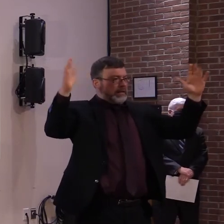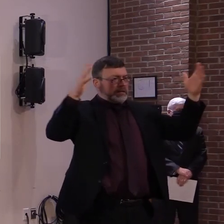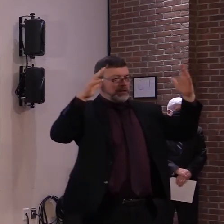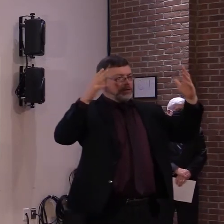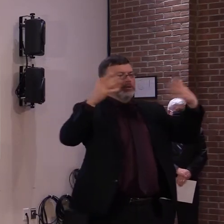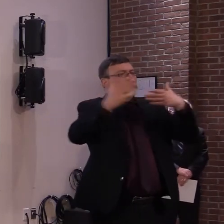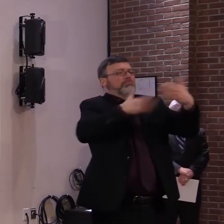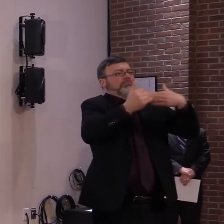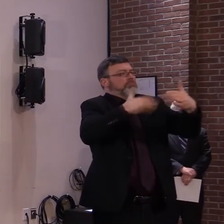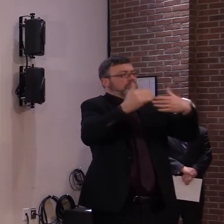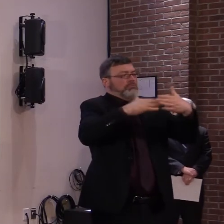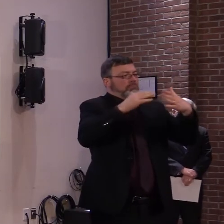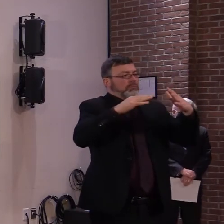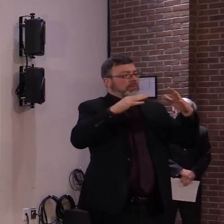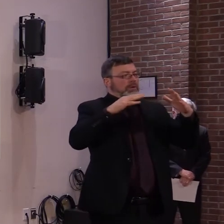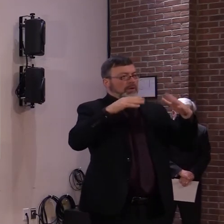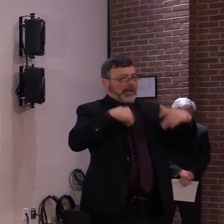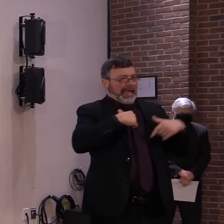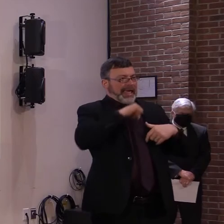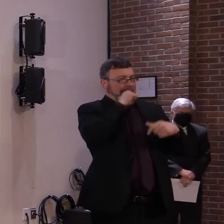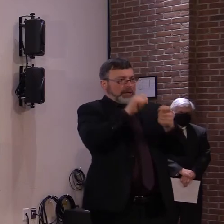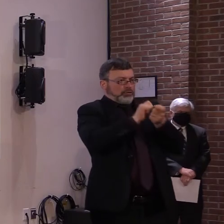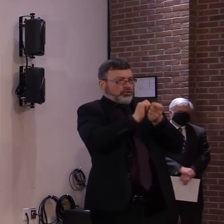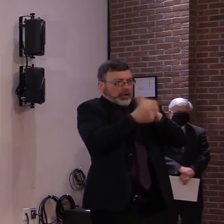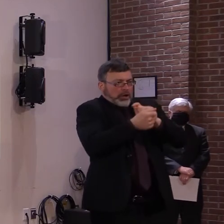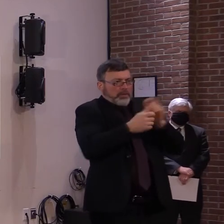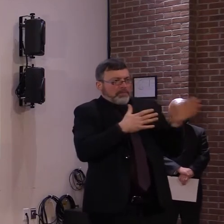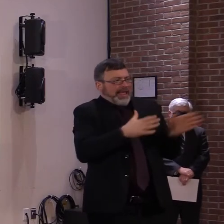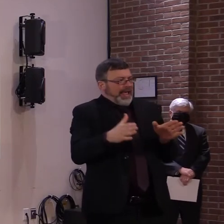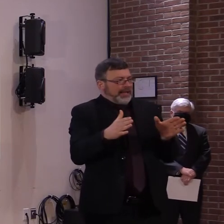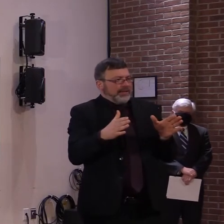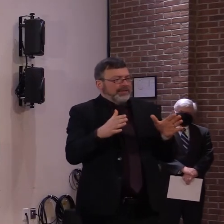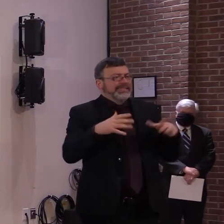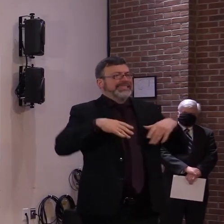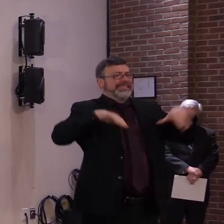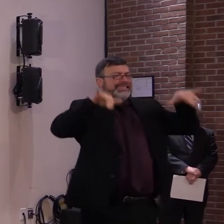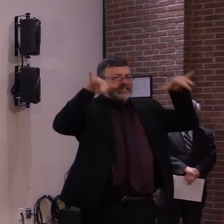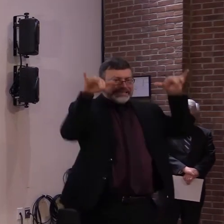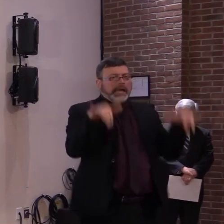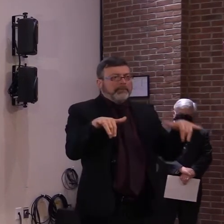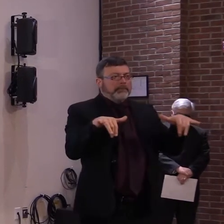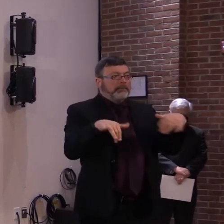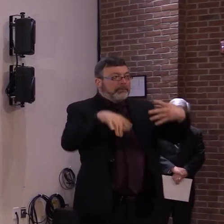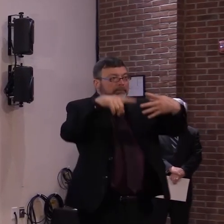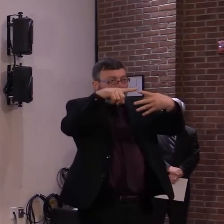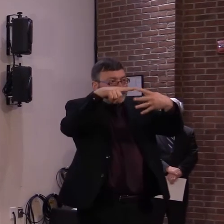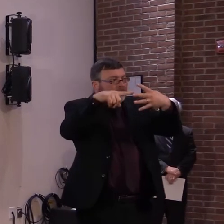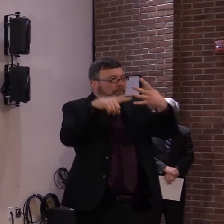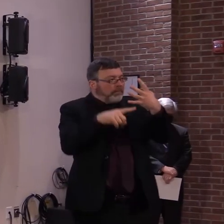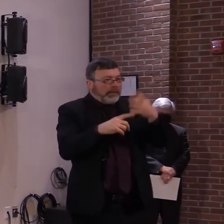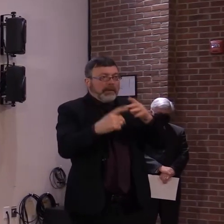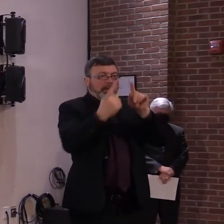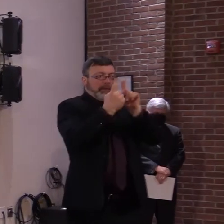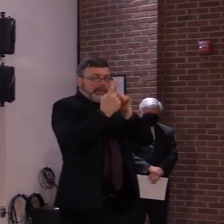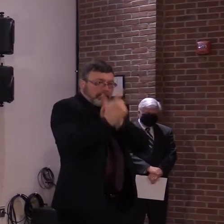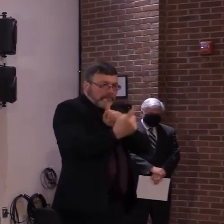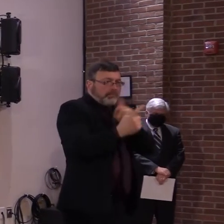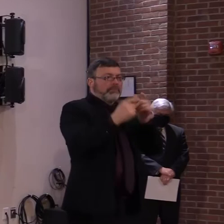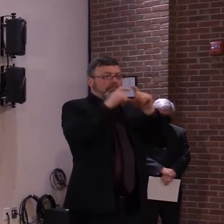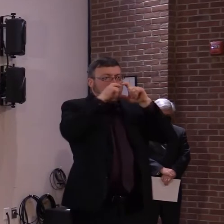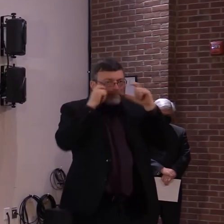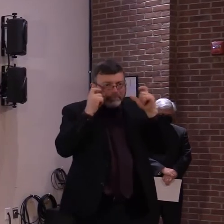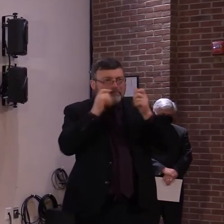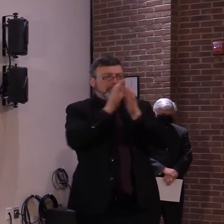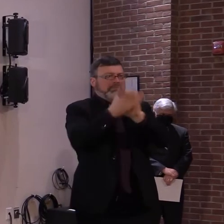to do the same exact behaviors. It's not like we rev it up a little because we see a number go one way or the other. We have to be